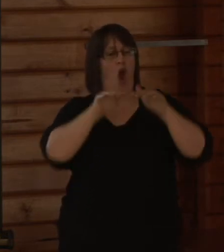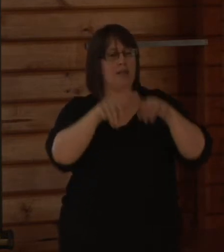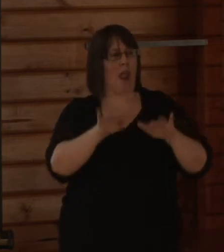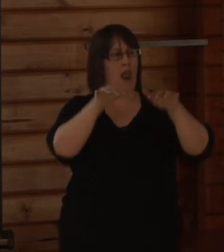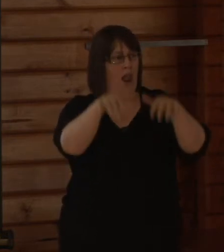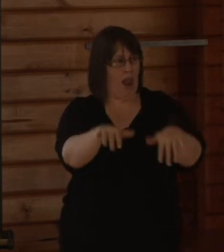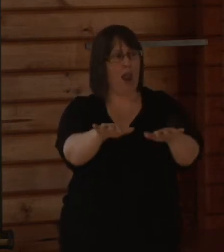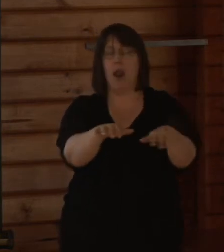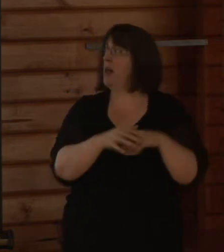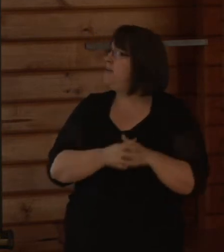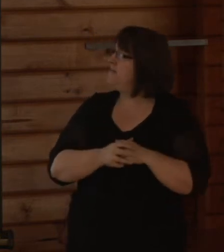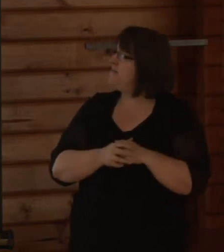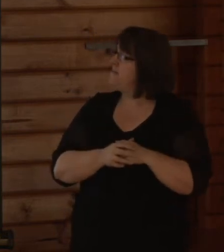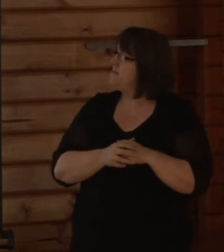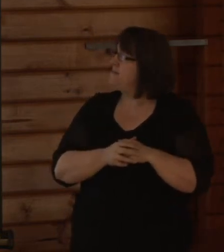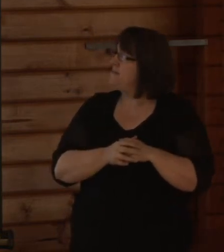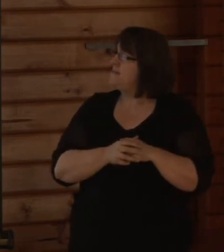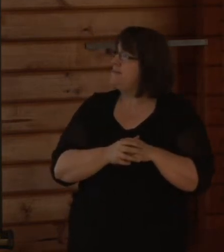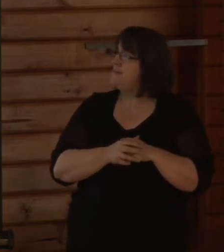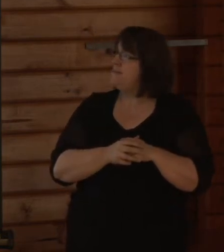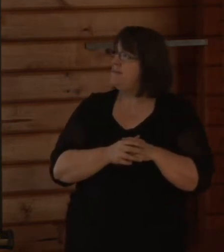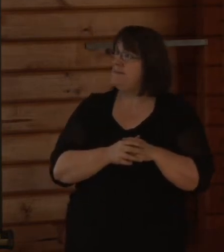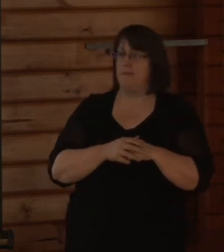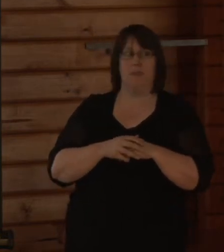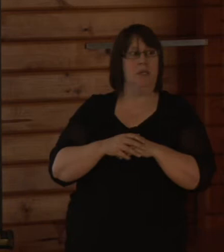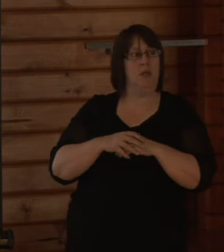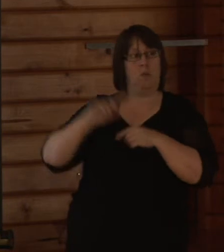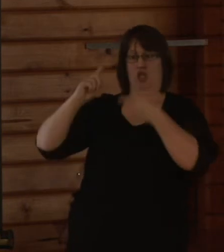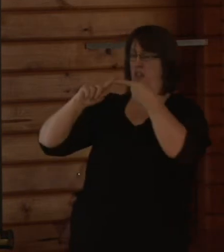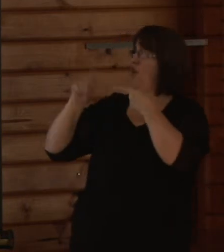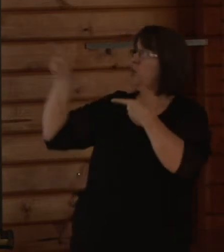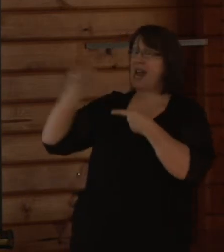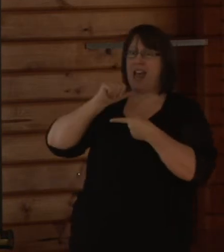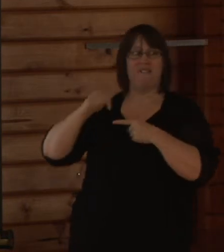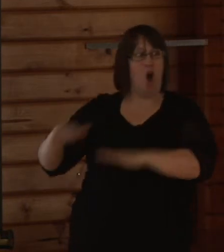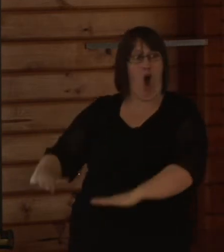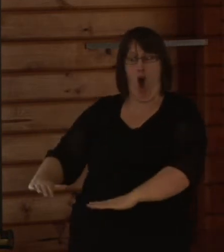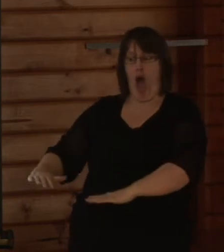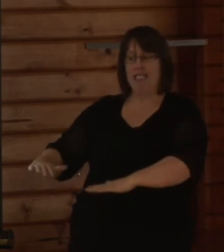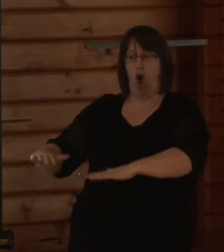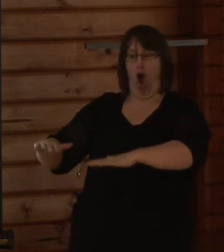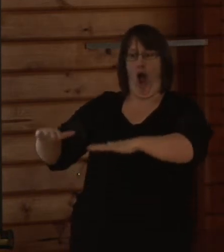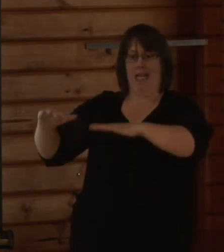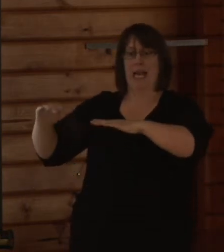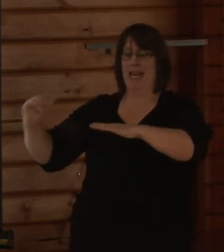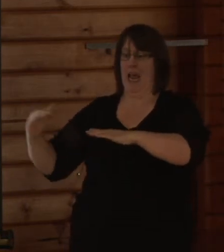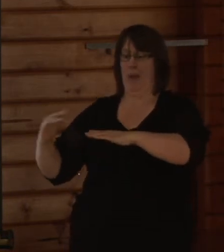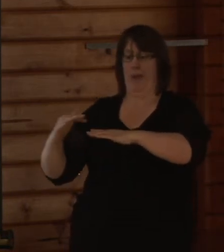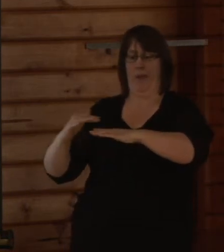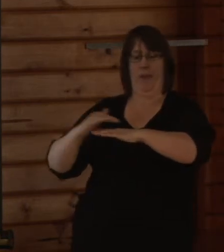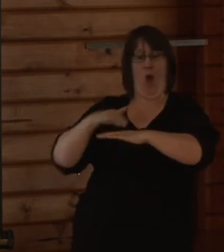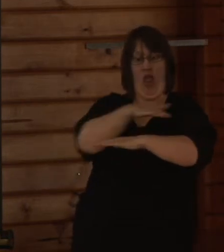shown in the top figure where, for an extreme high tide, water encroaches onto the land.